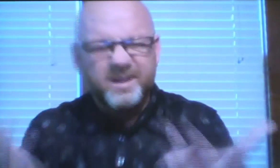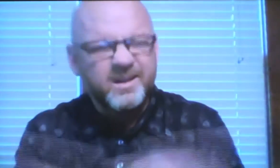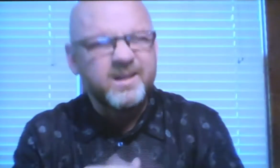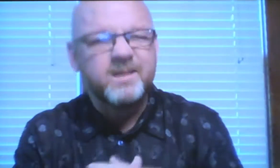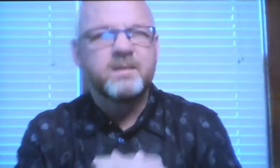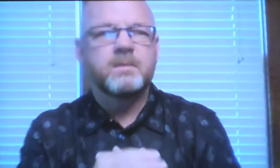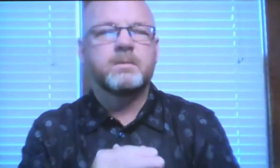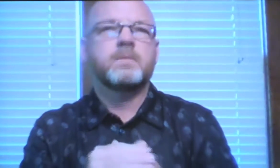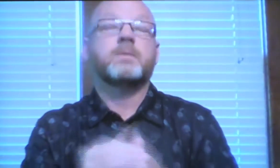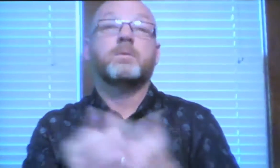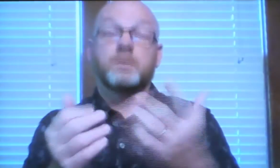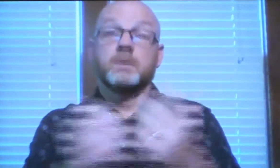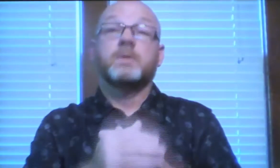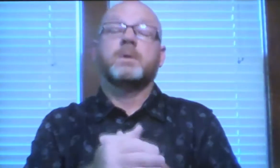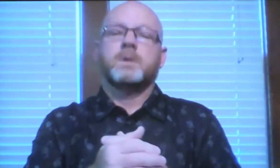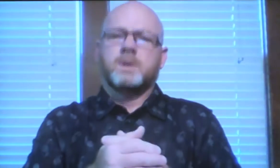What in the world does that mean?